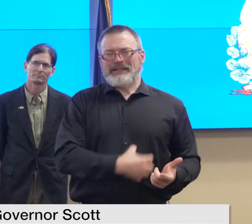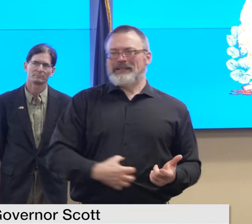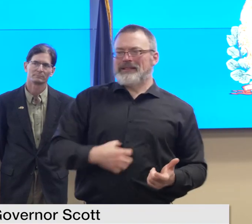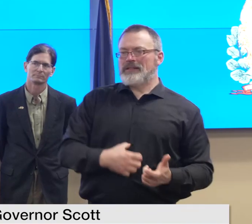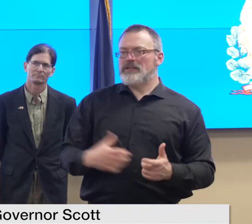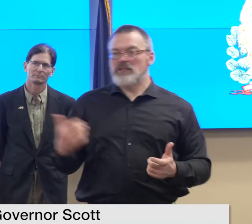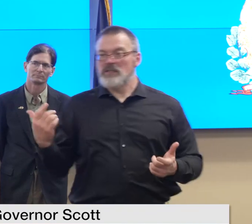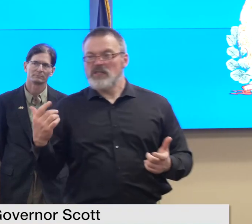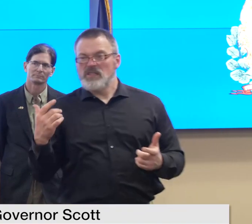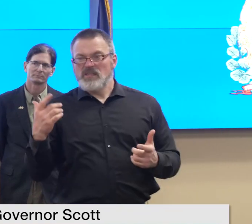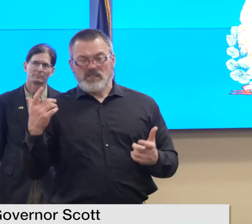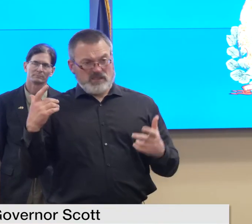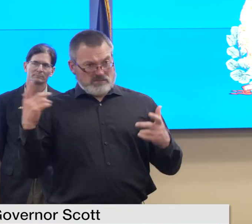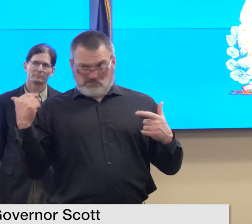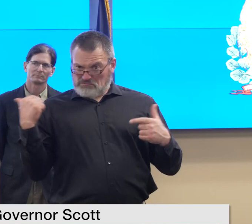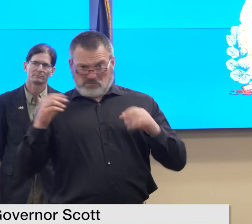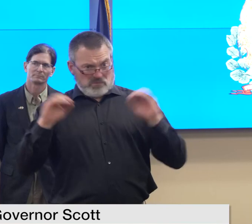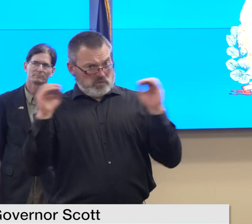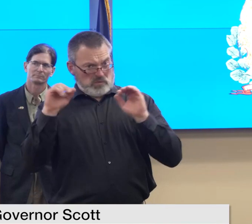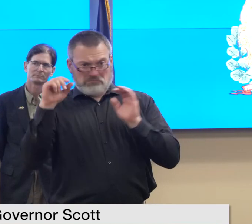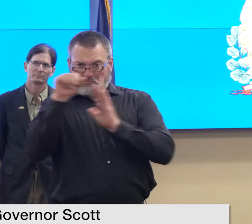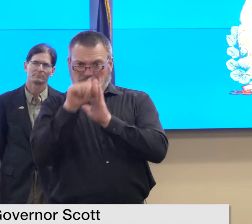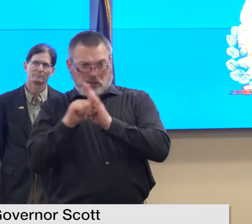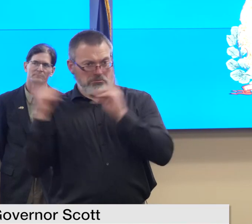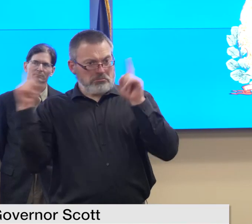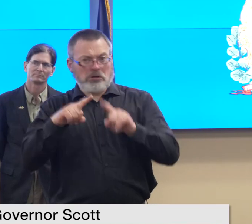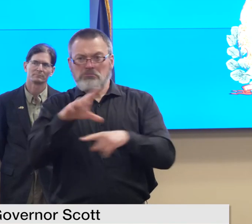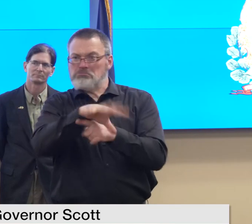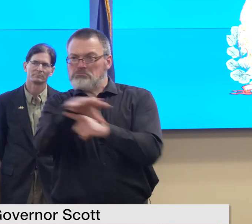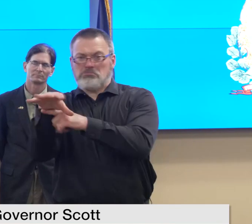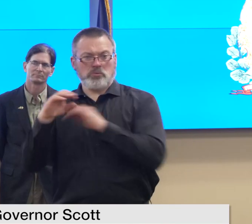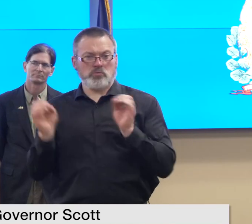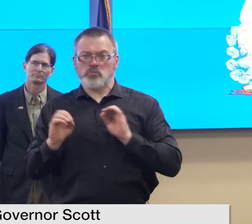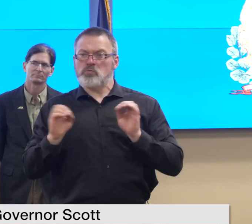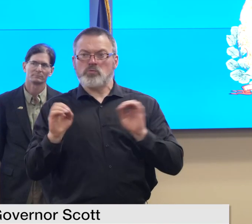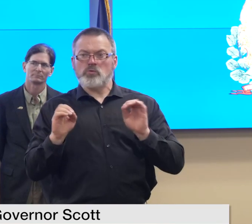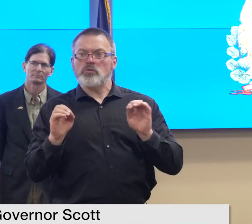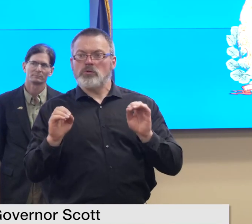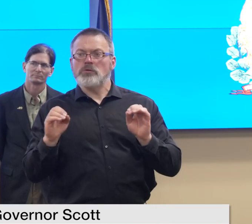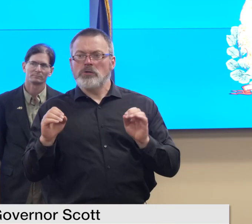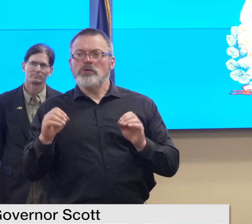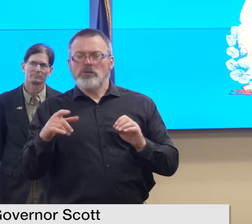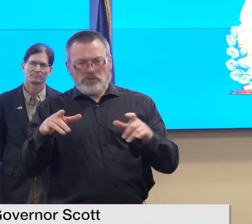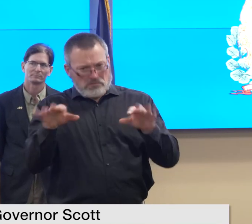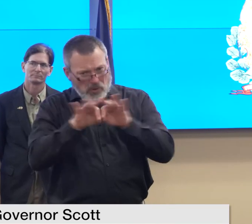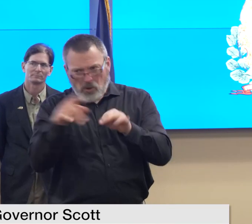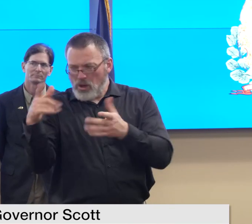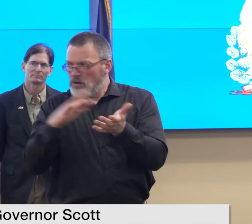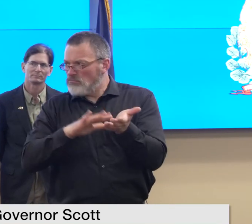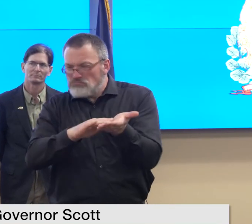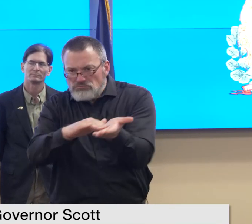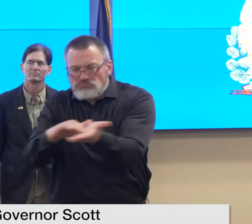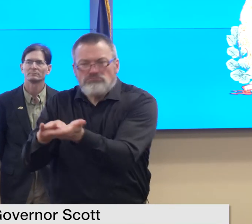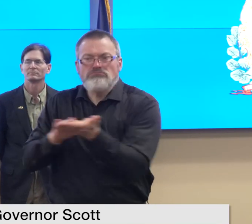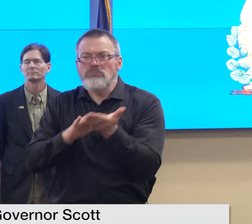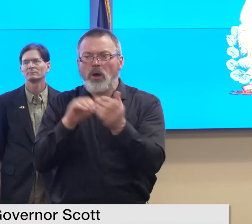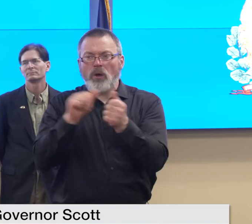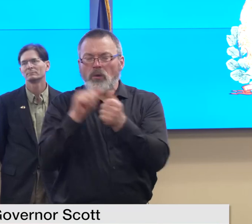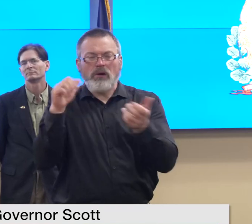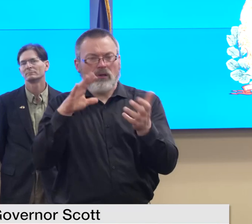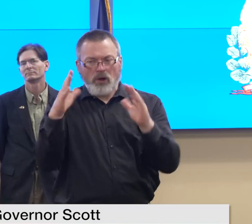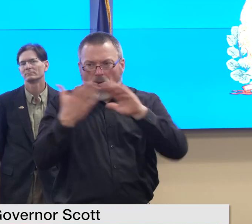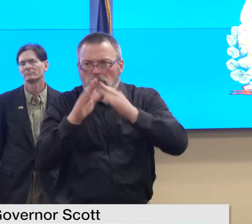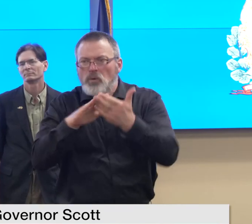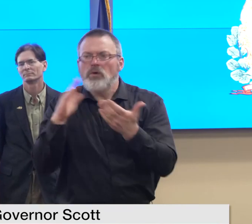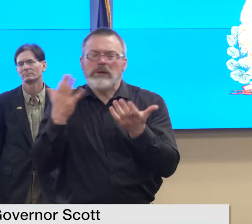cameras there so i talked directly with the community community members seeing whatever we could